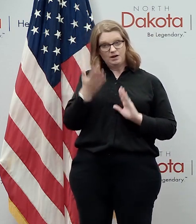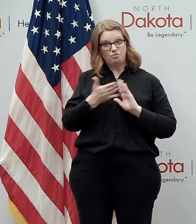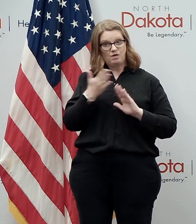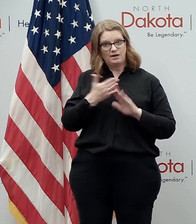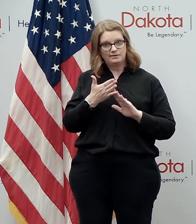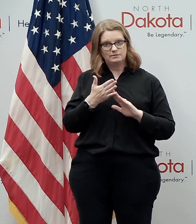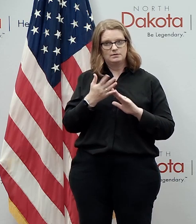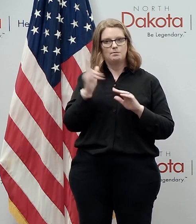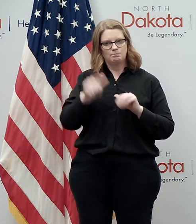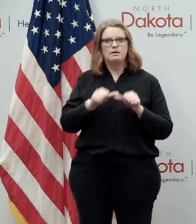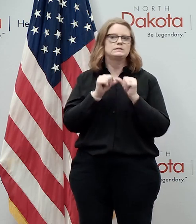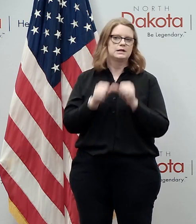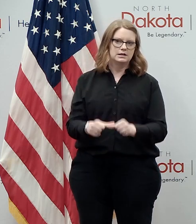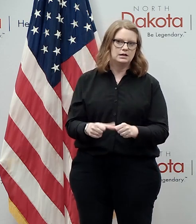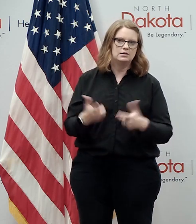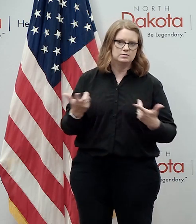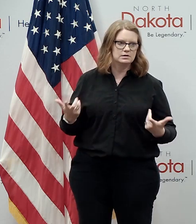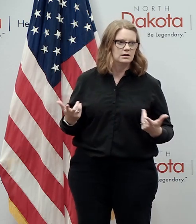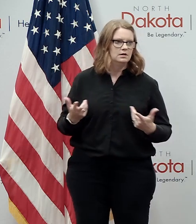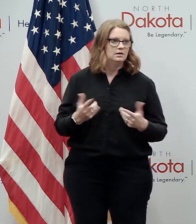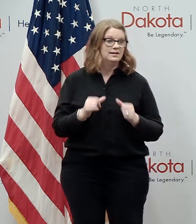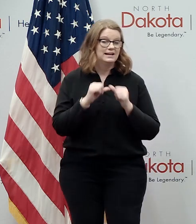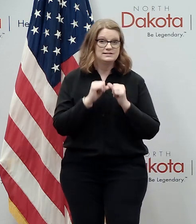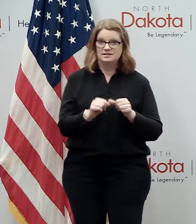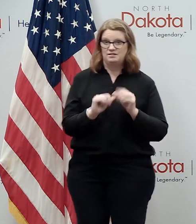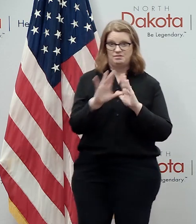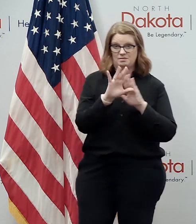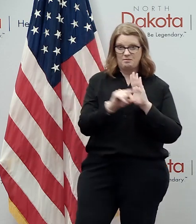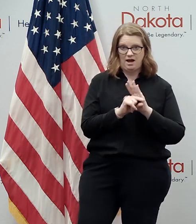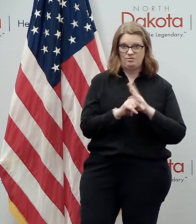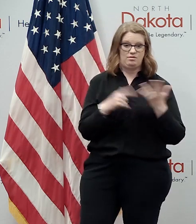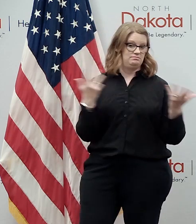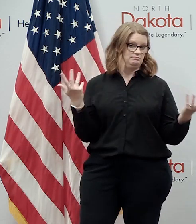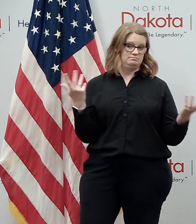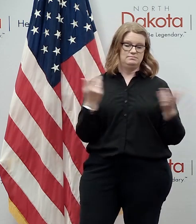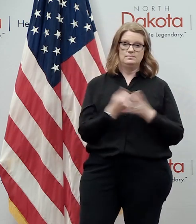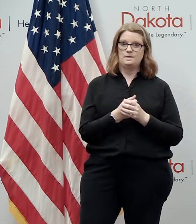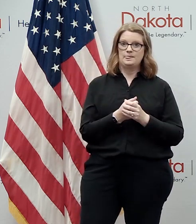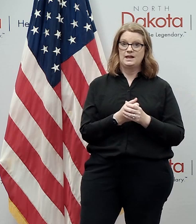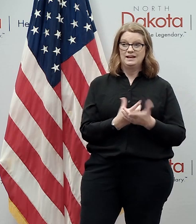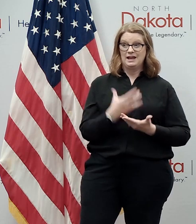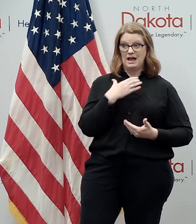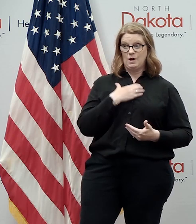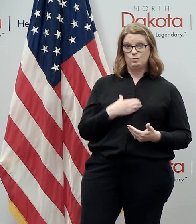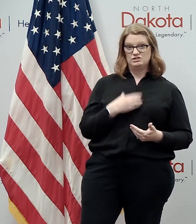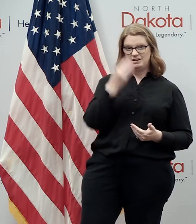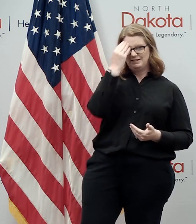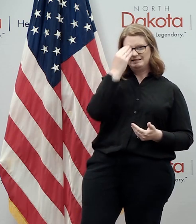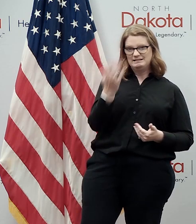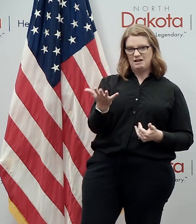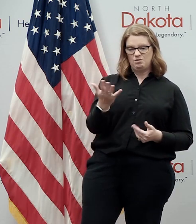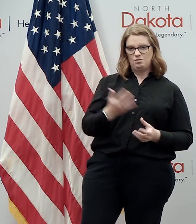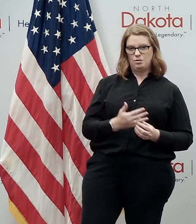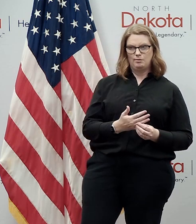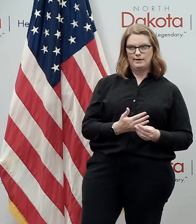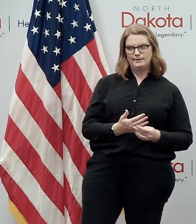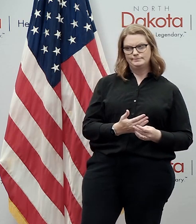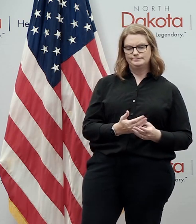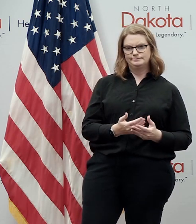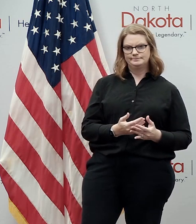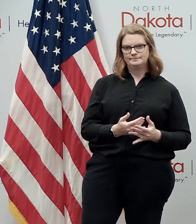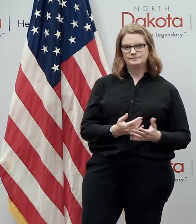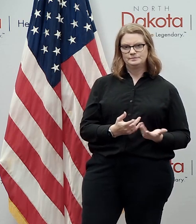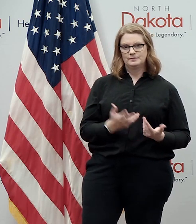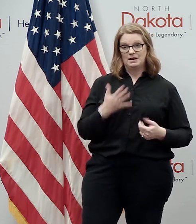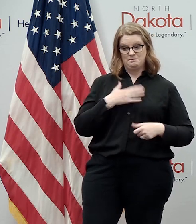up we've been doing all that in the background through all this and that's going to continue to go so i i wish i could tell you that there was a uh you know i mean what i might